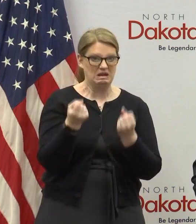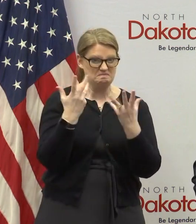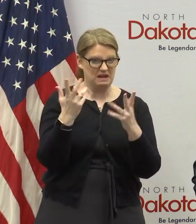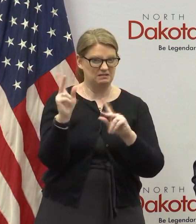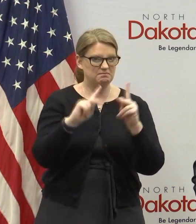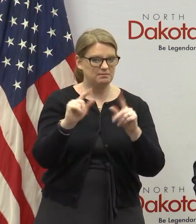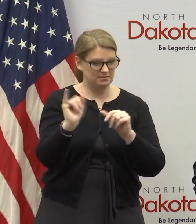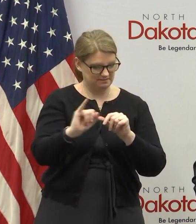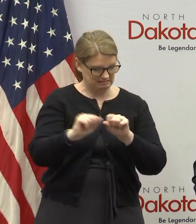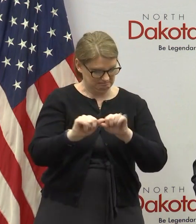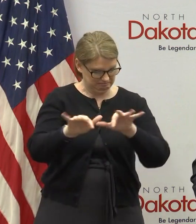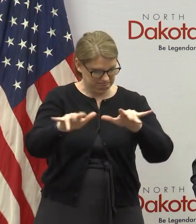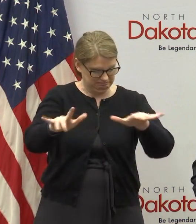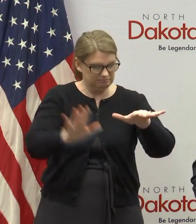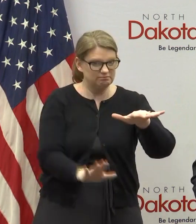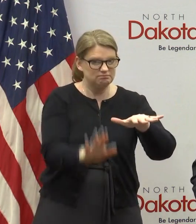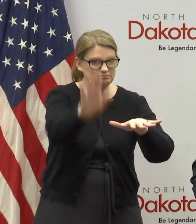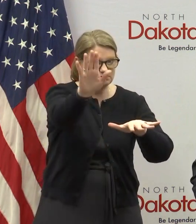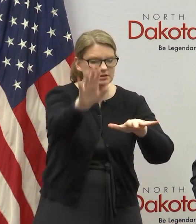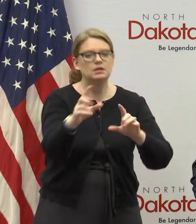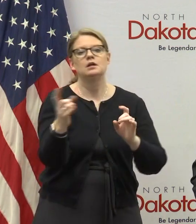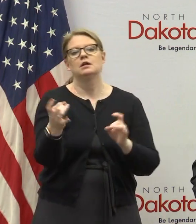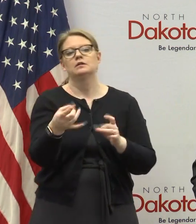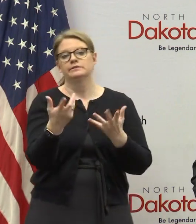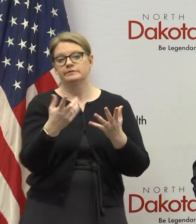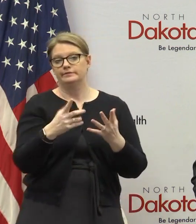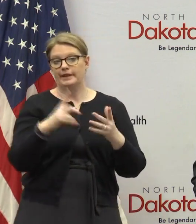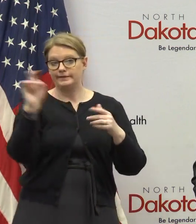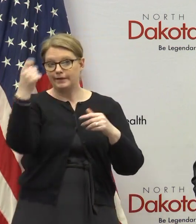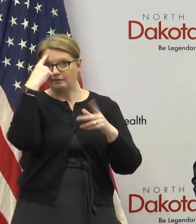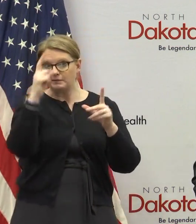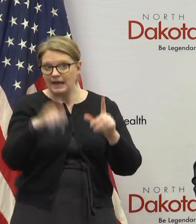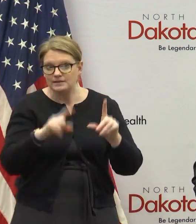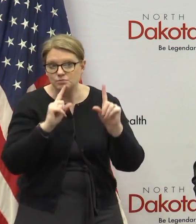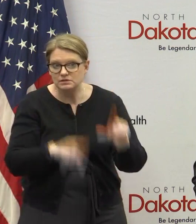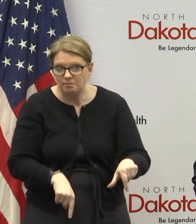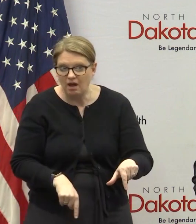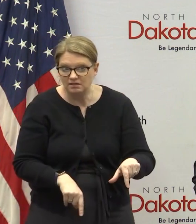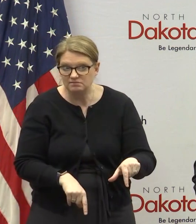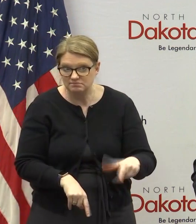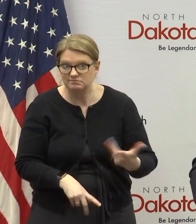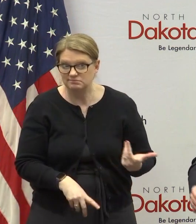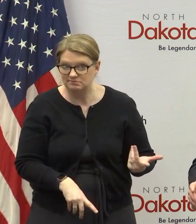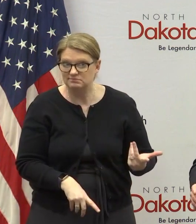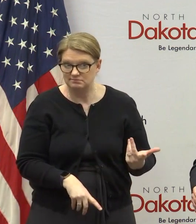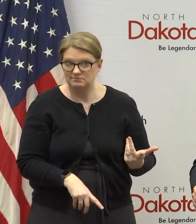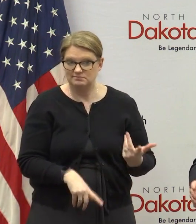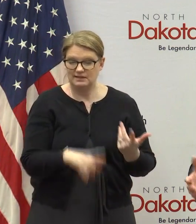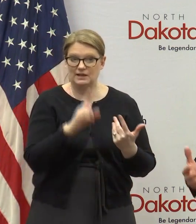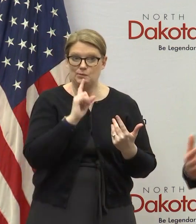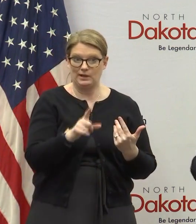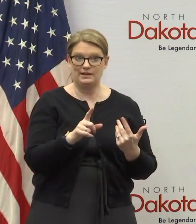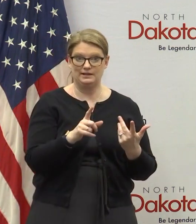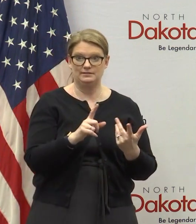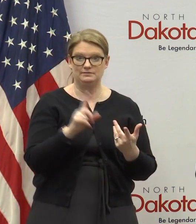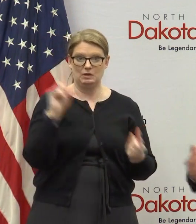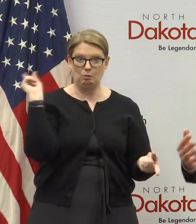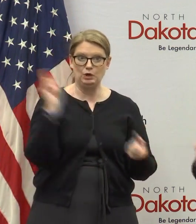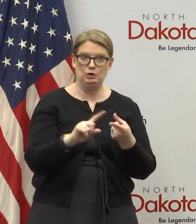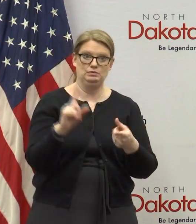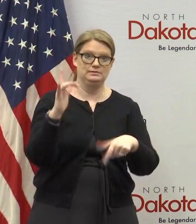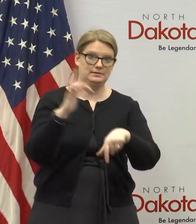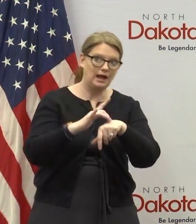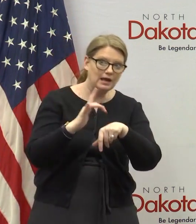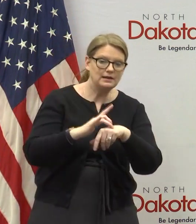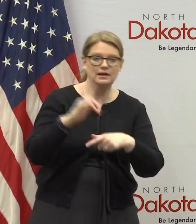then the the more drastic the responses have to be made by governments to try to reduce uh social uh you know reduce contact